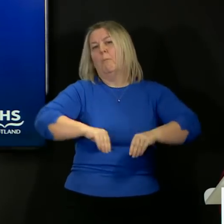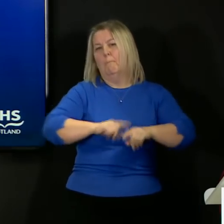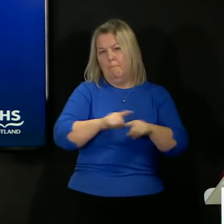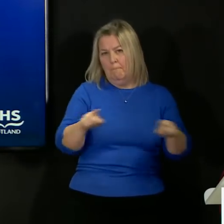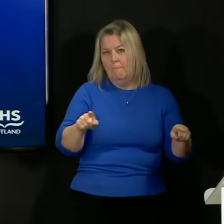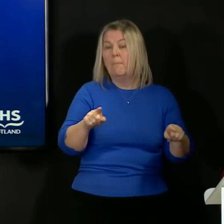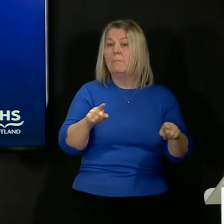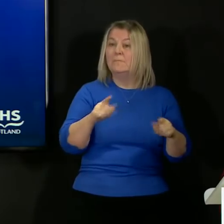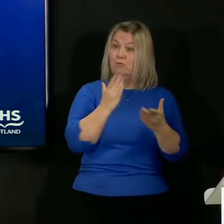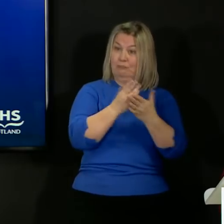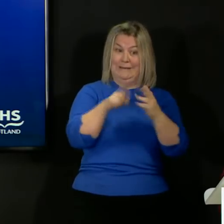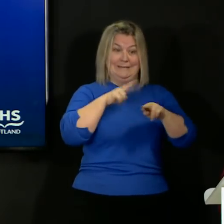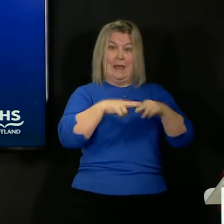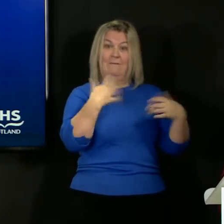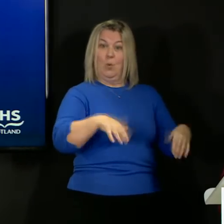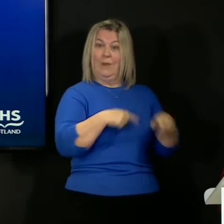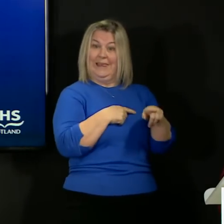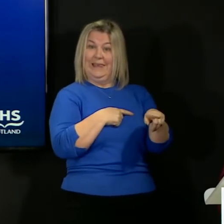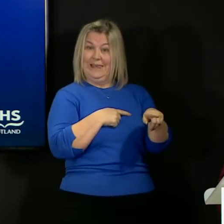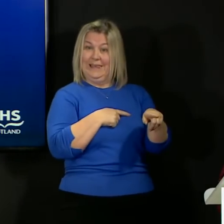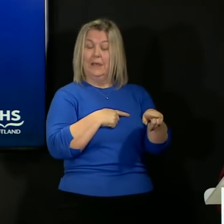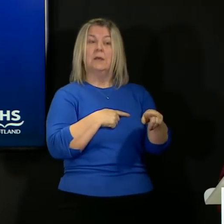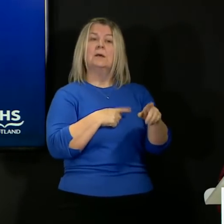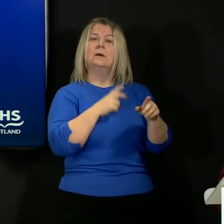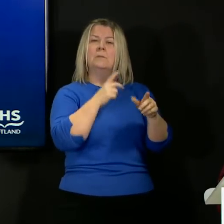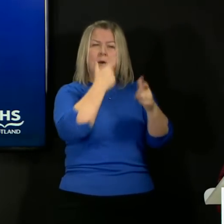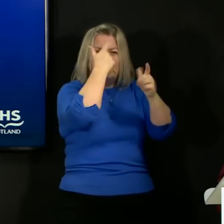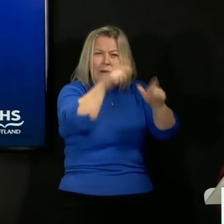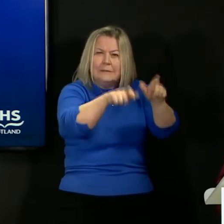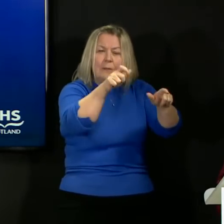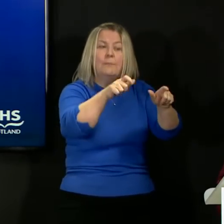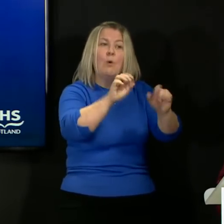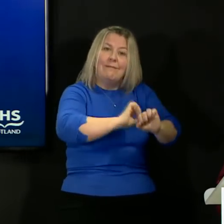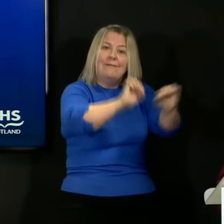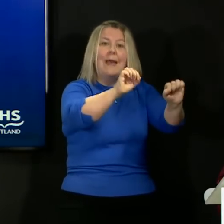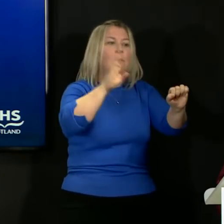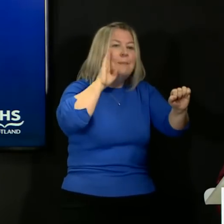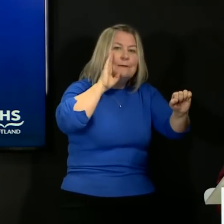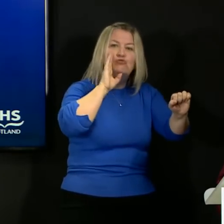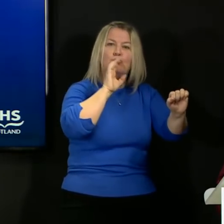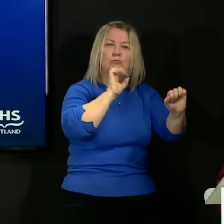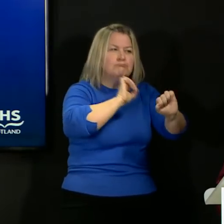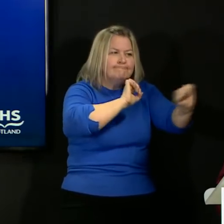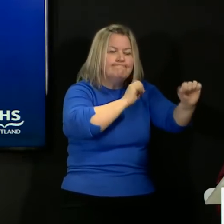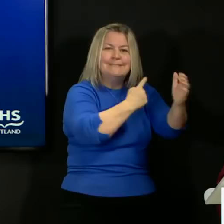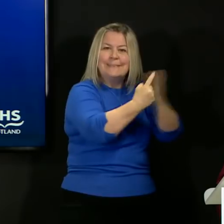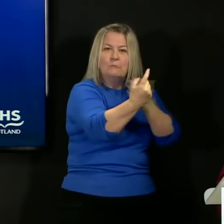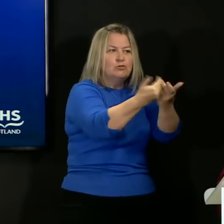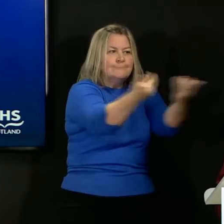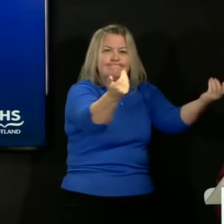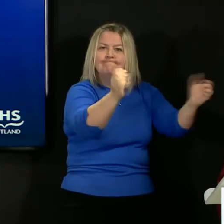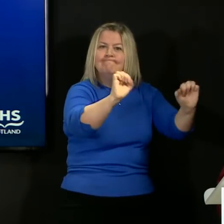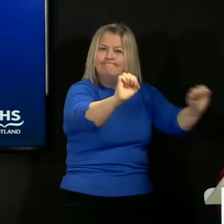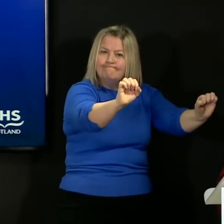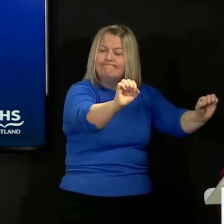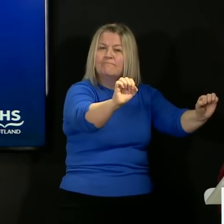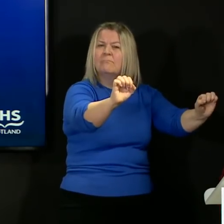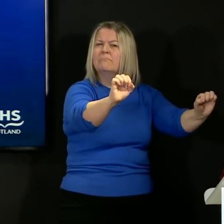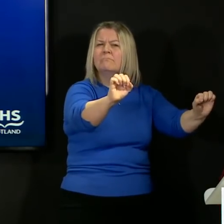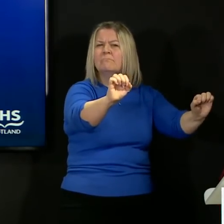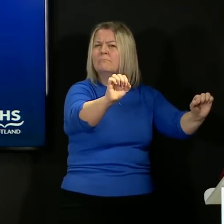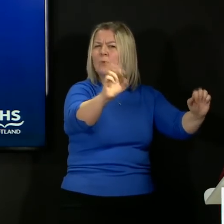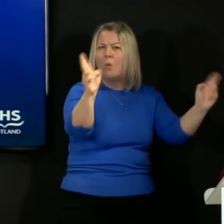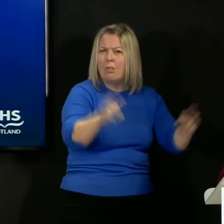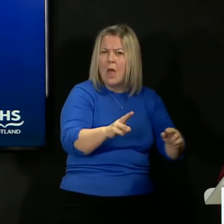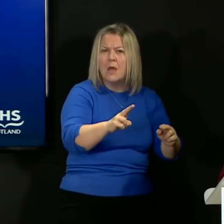being looked after in their own rooms and that there will be very little in and out traffic to a care home